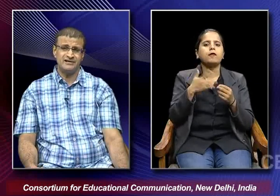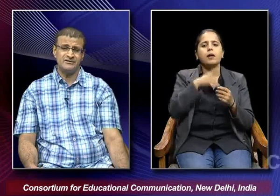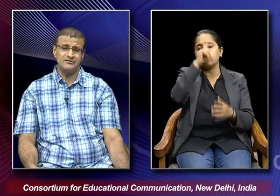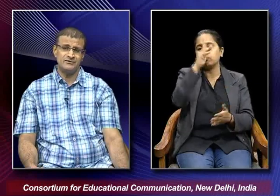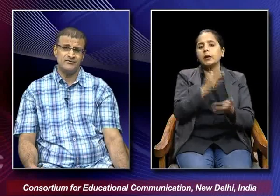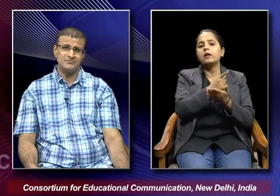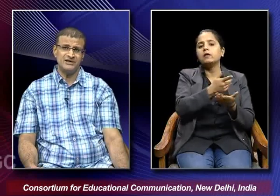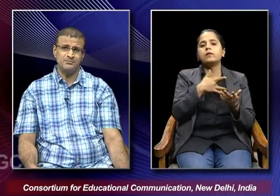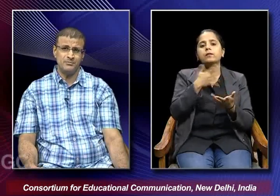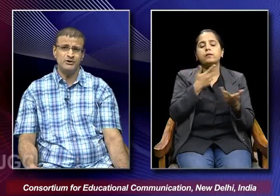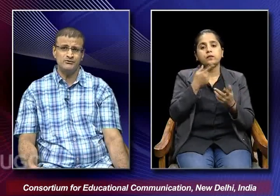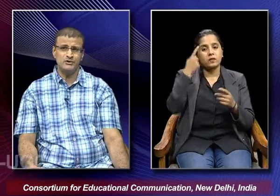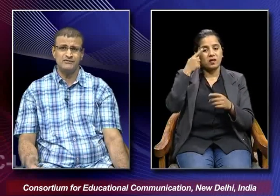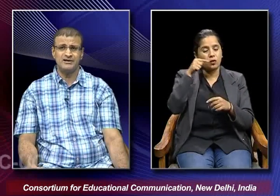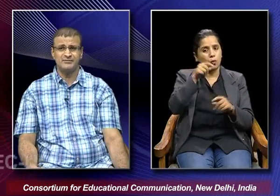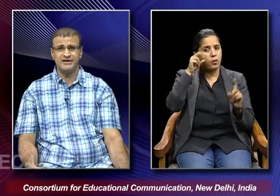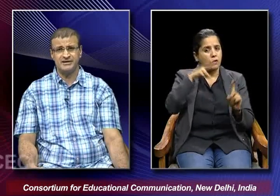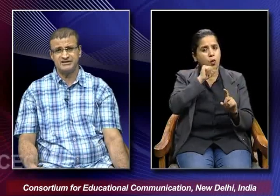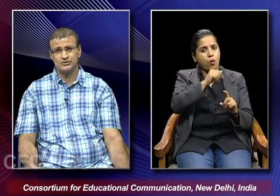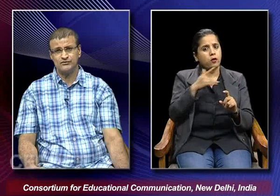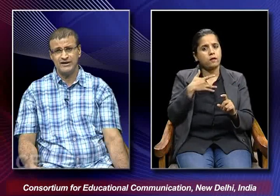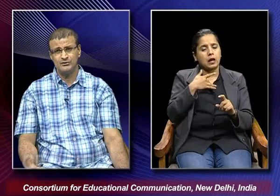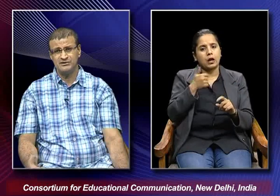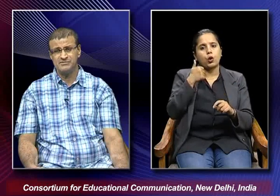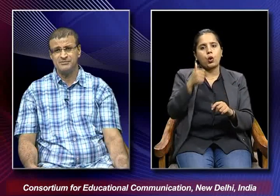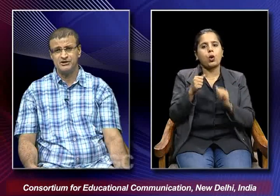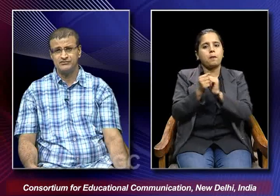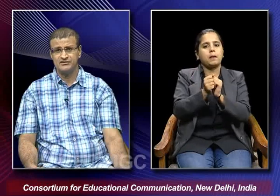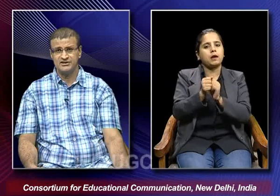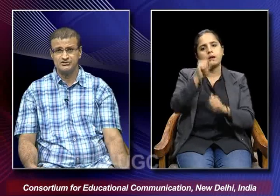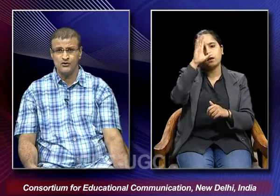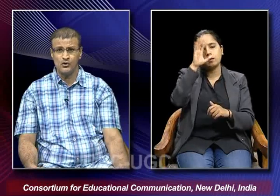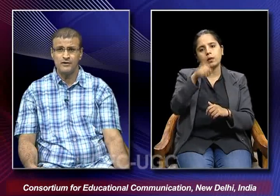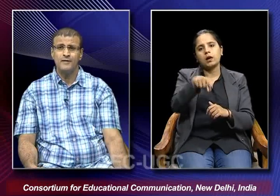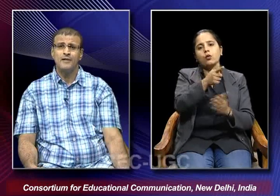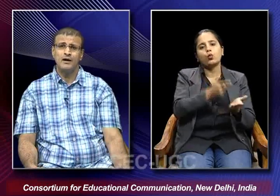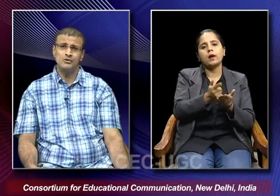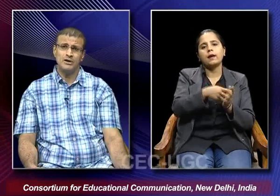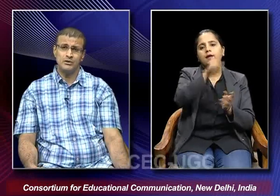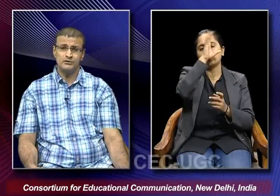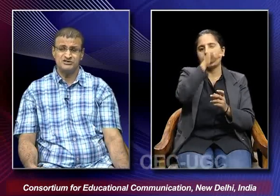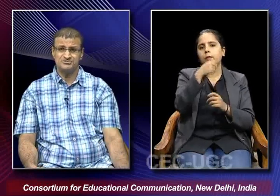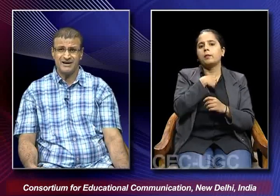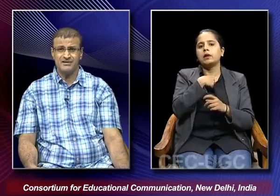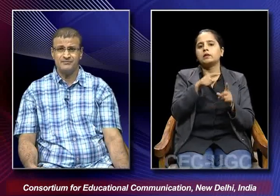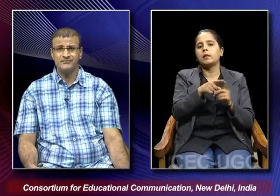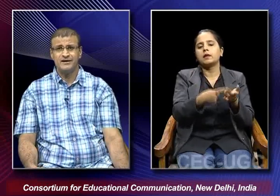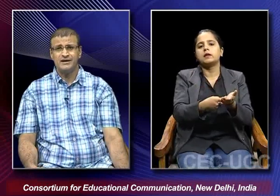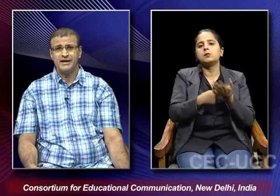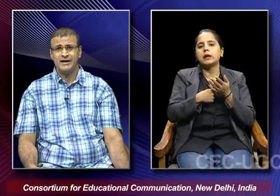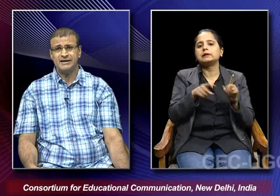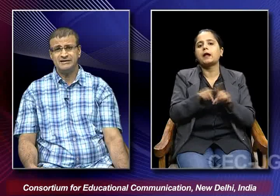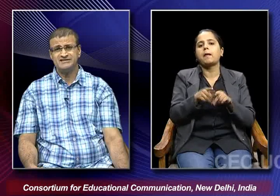that from that point of view he will remain as a good fellow in the memory of the village folk who are going to respect him